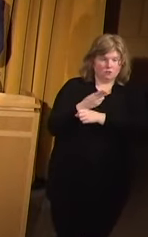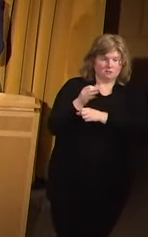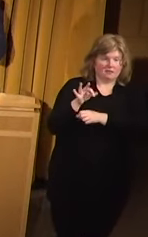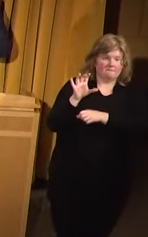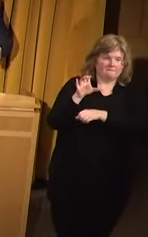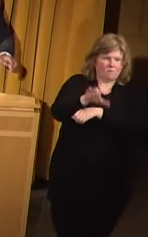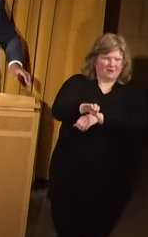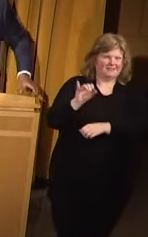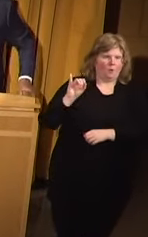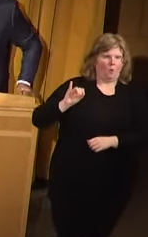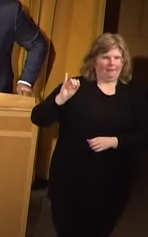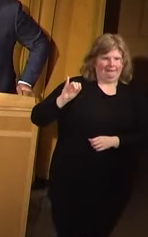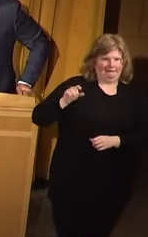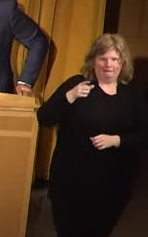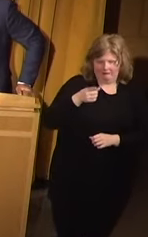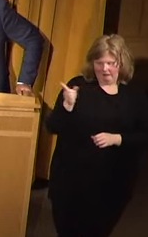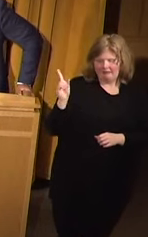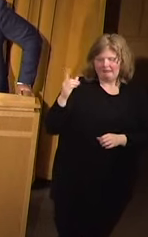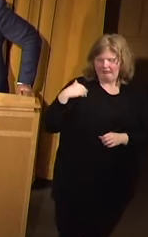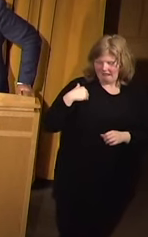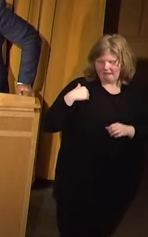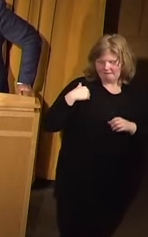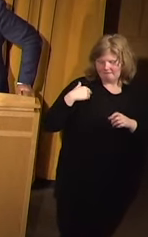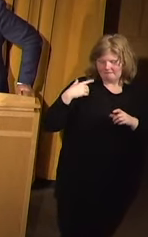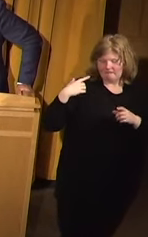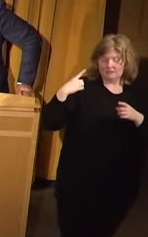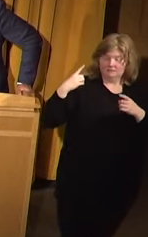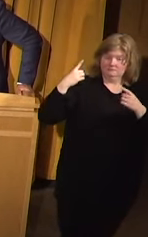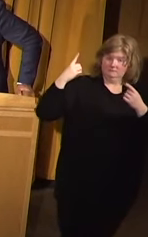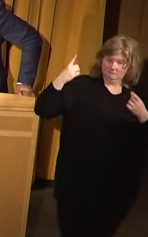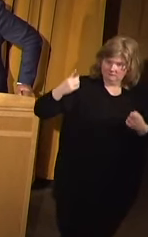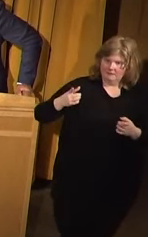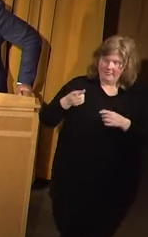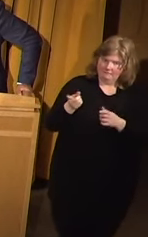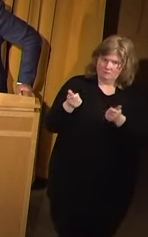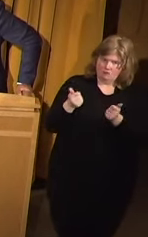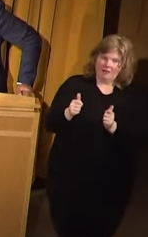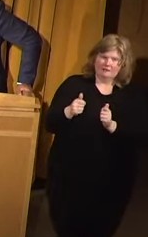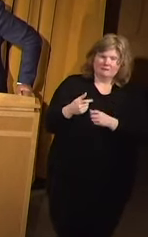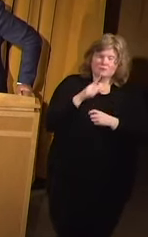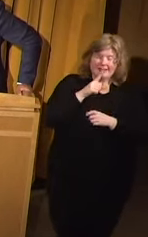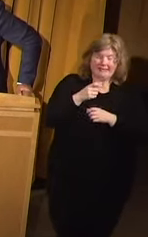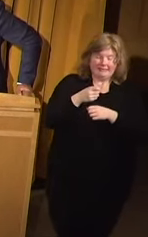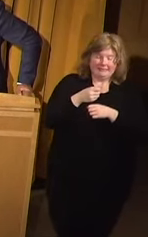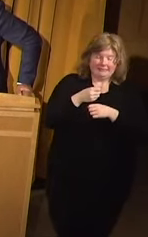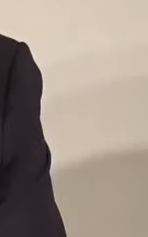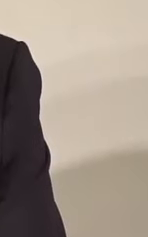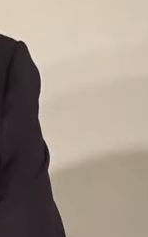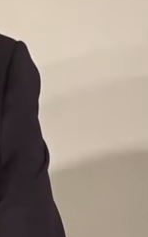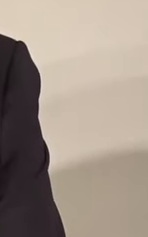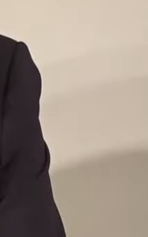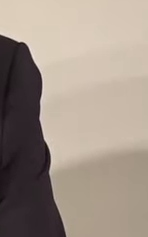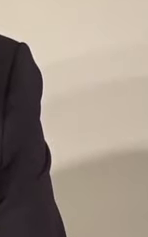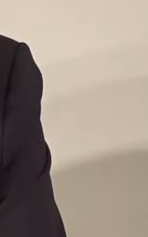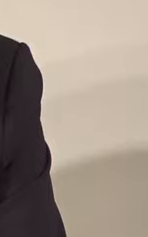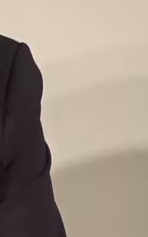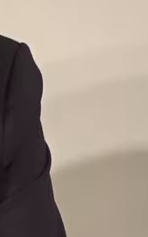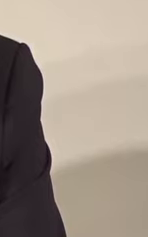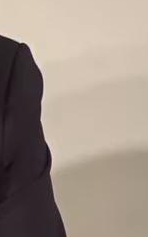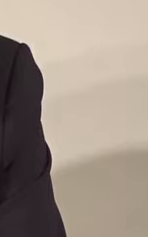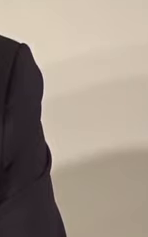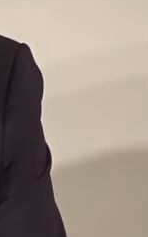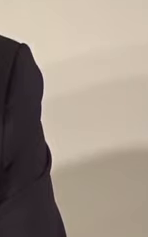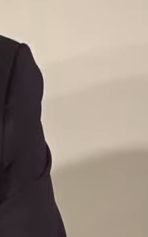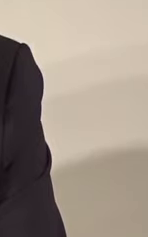policy in Oakland. And it is long and it's trying. And the reason is, again, is making sure that the community understands what's being